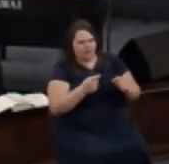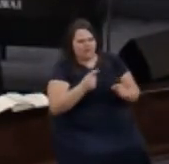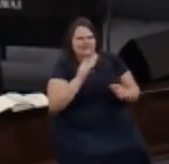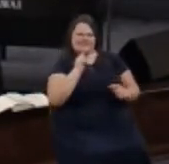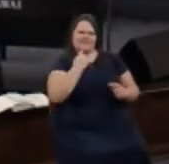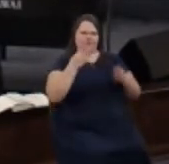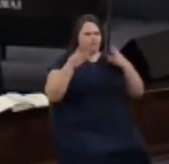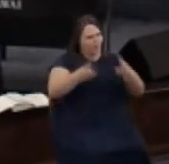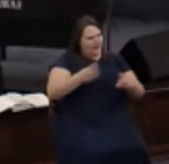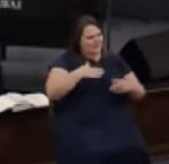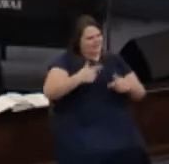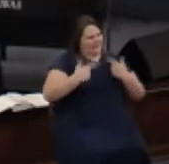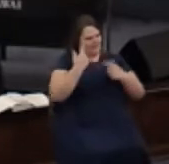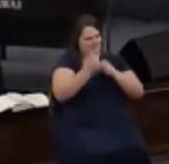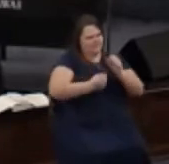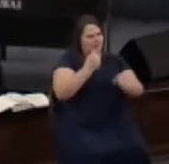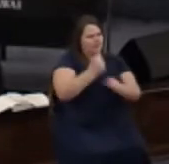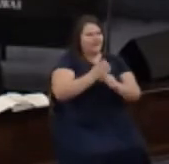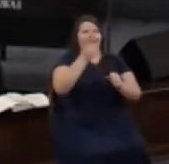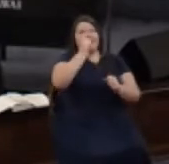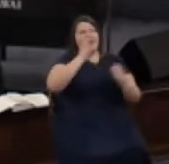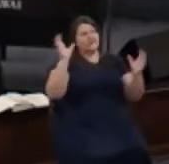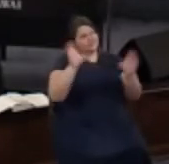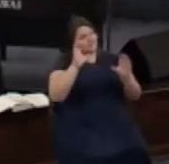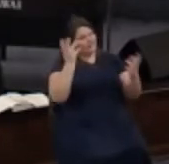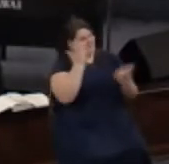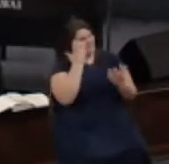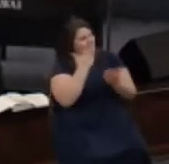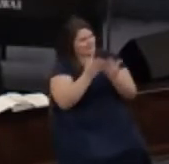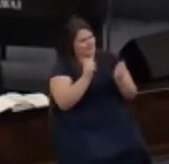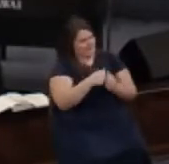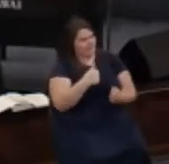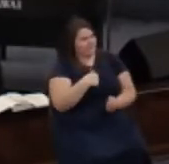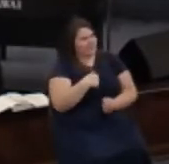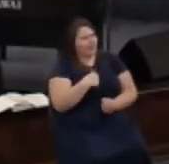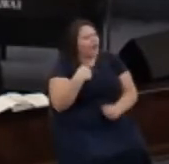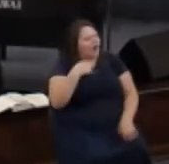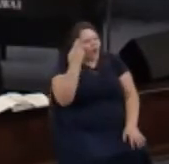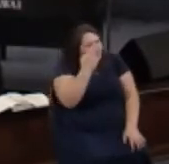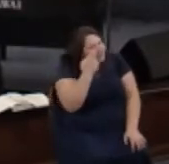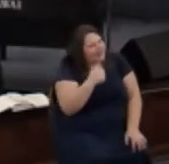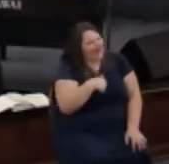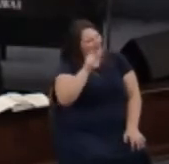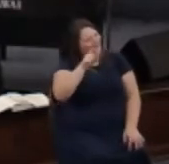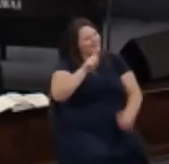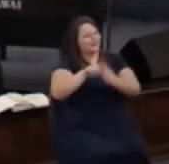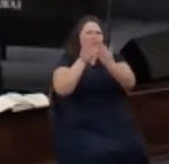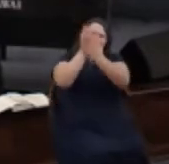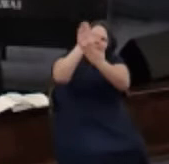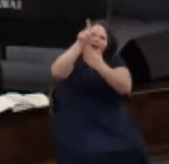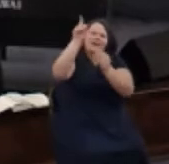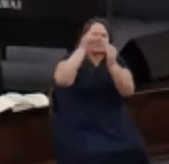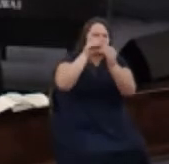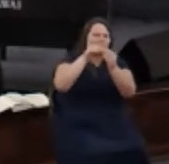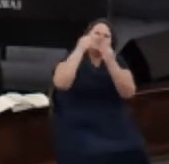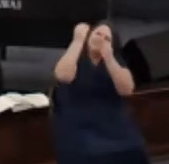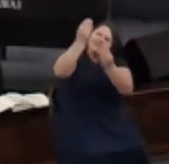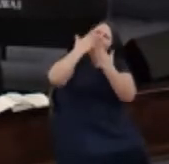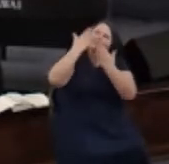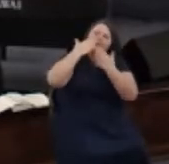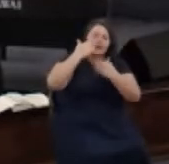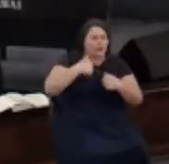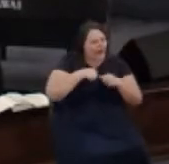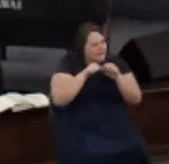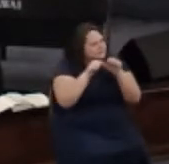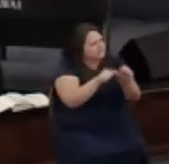God has done some pretty amazing things to me and what I've realized is that I need to praise him more and give him more thanks and so I continue to do that